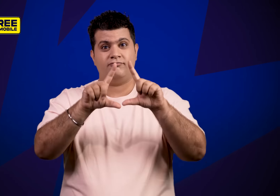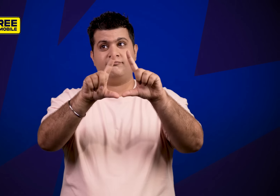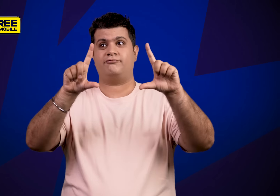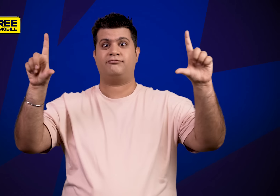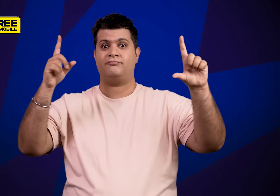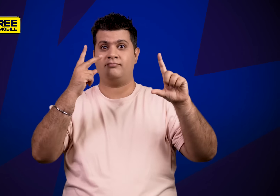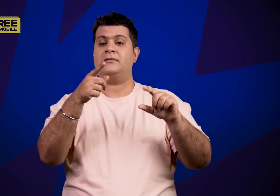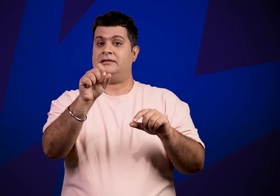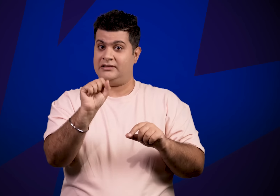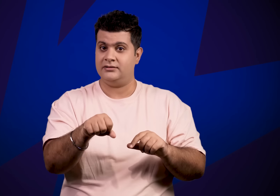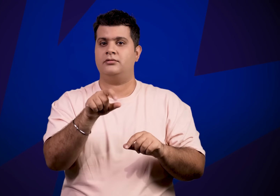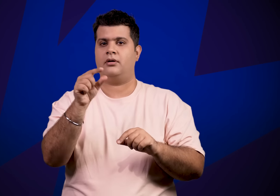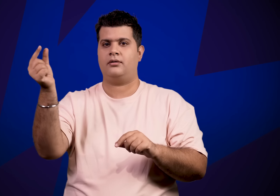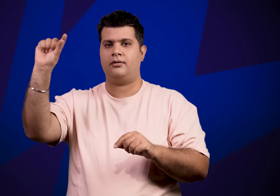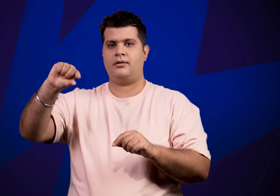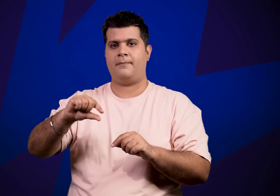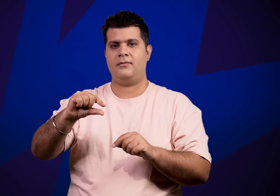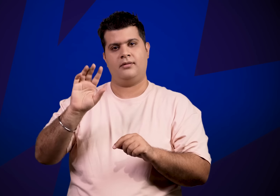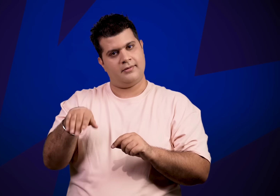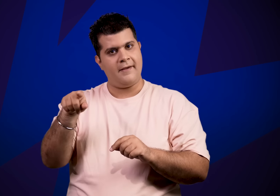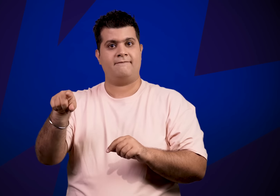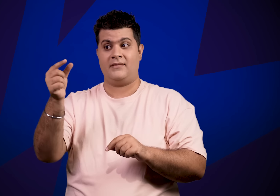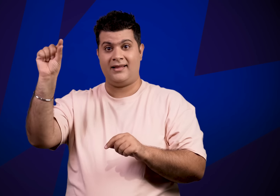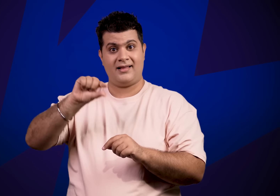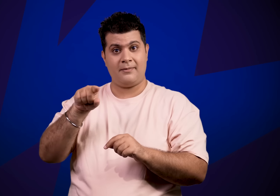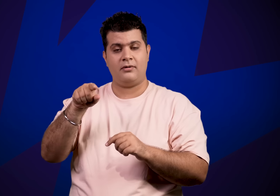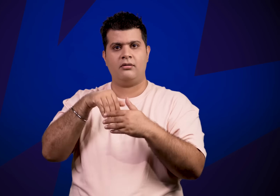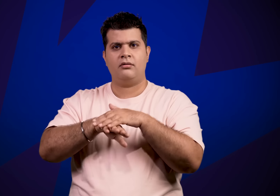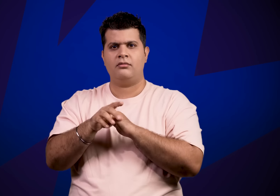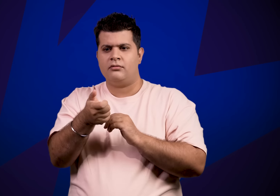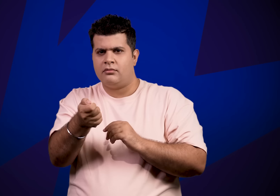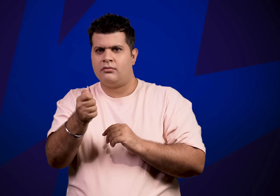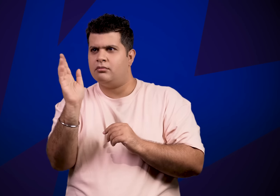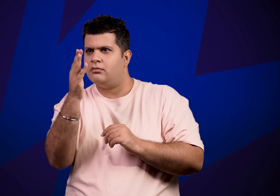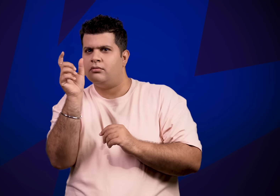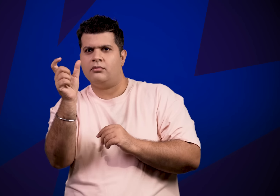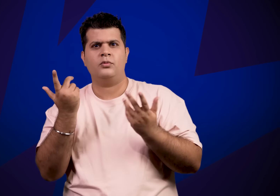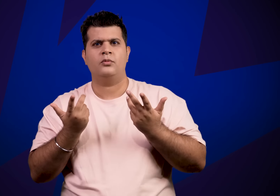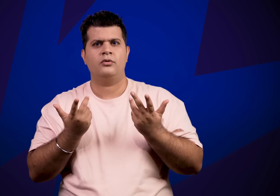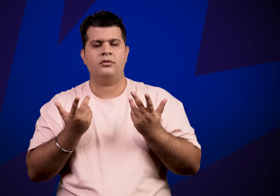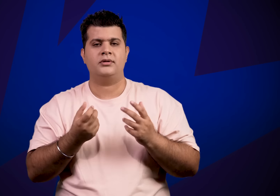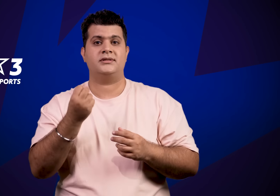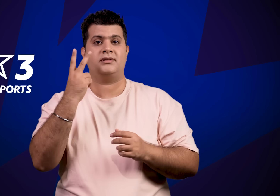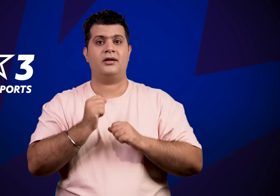can also watch it on TV via cable or DTH. It will be available on the Starz Force 3 channel.